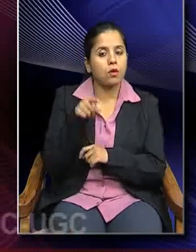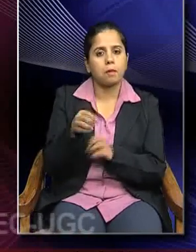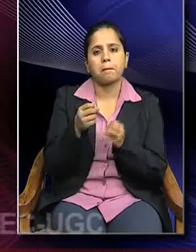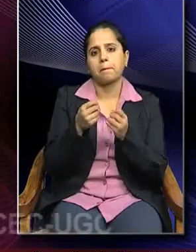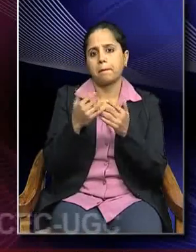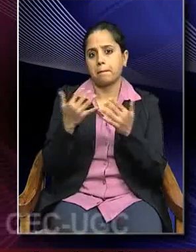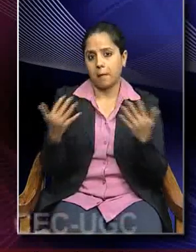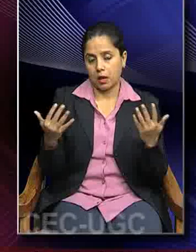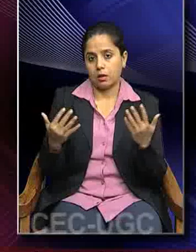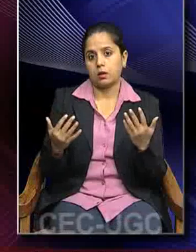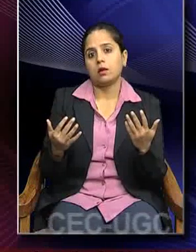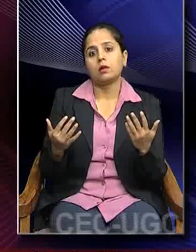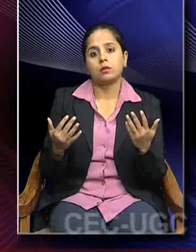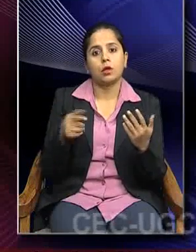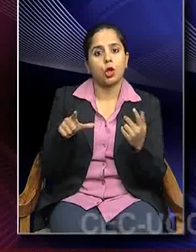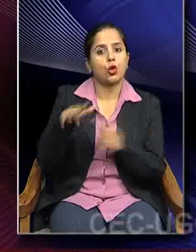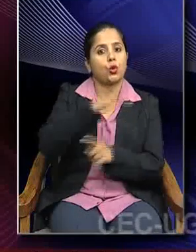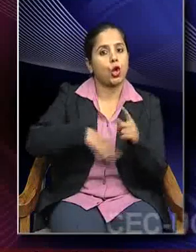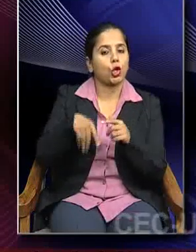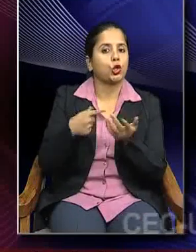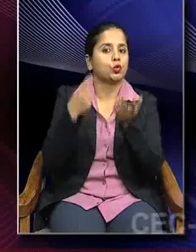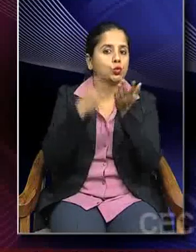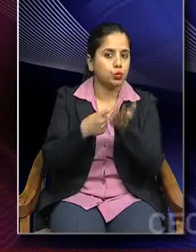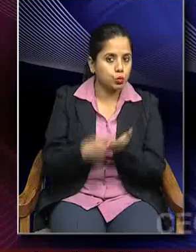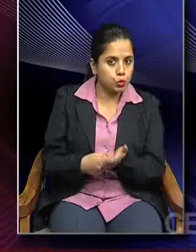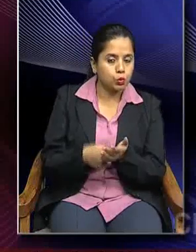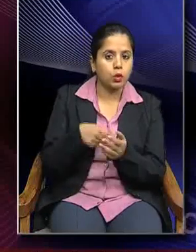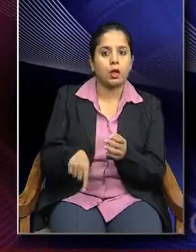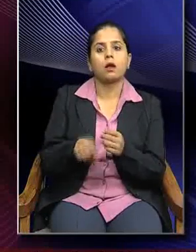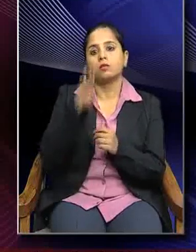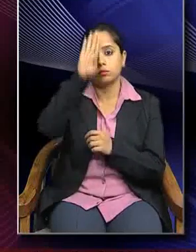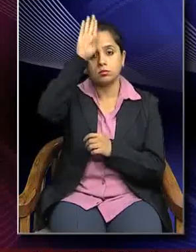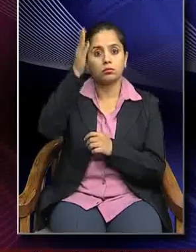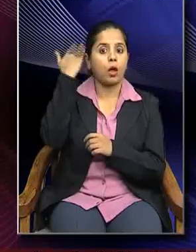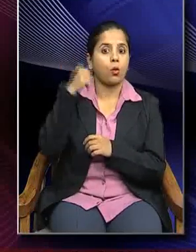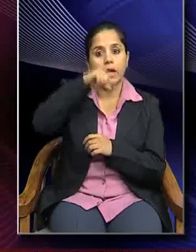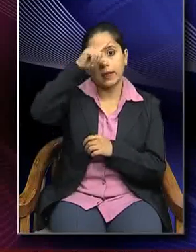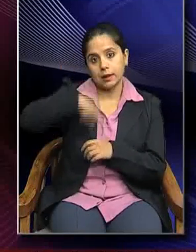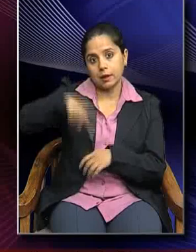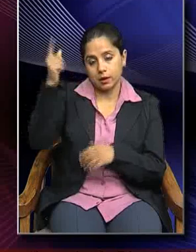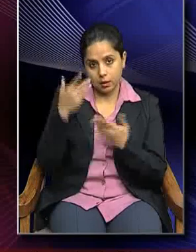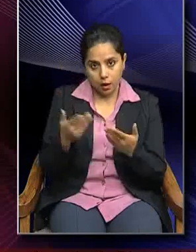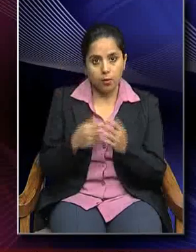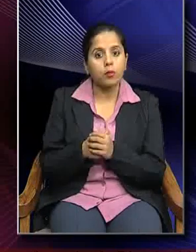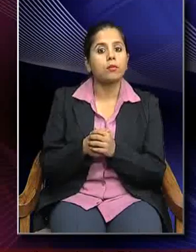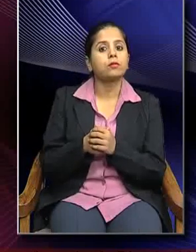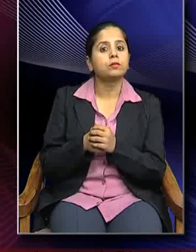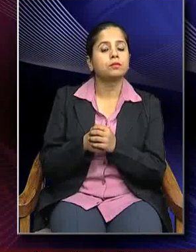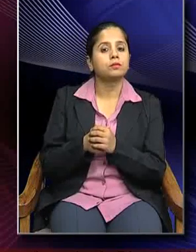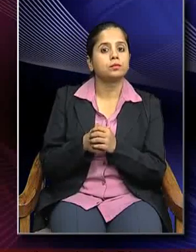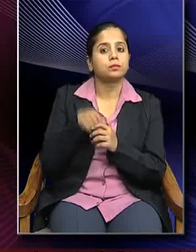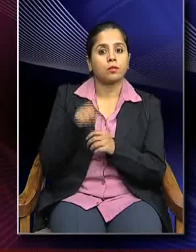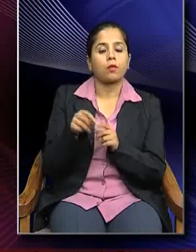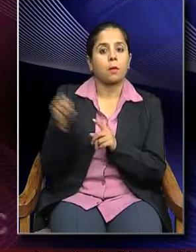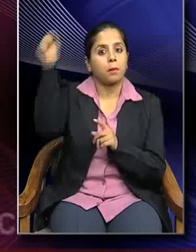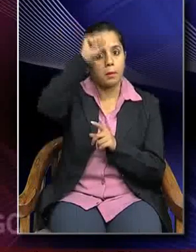local rulers or the Rajas in India. So, it was the